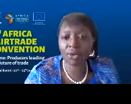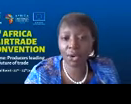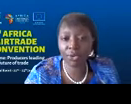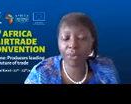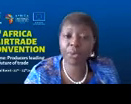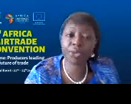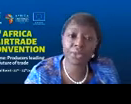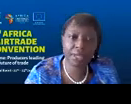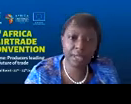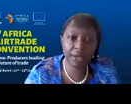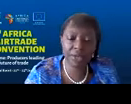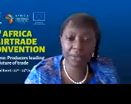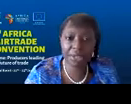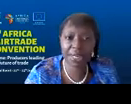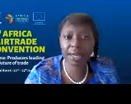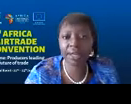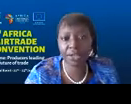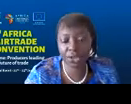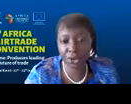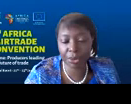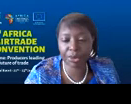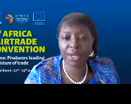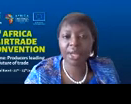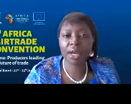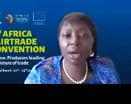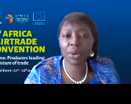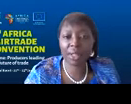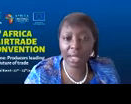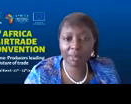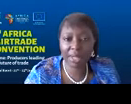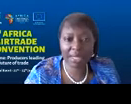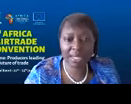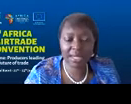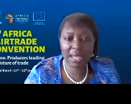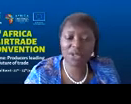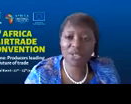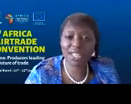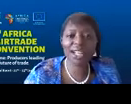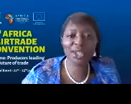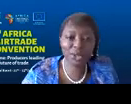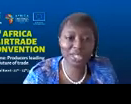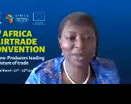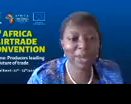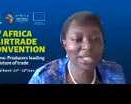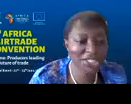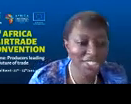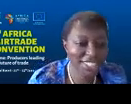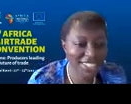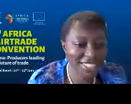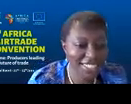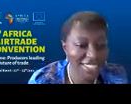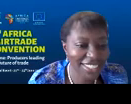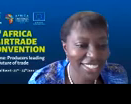for coffee both in North America and Europe. Welcome Benitez. How do you say hello in Spanish?